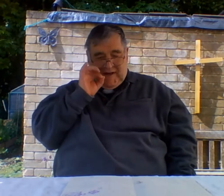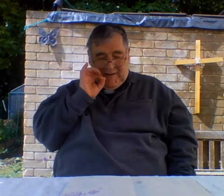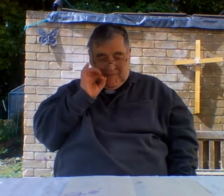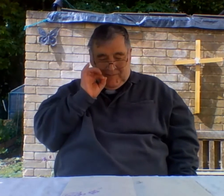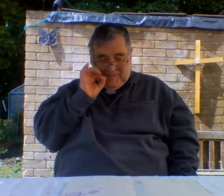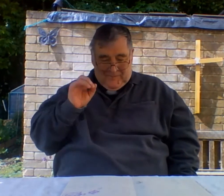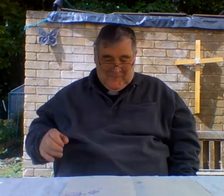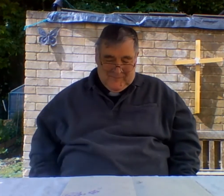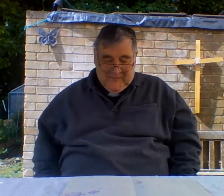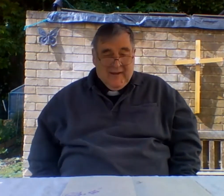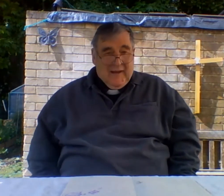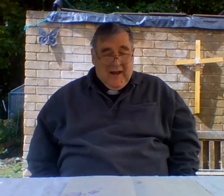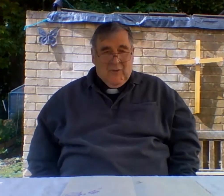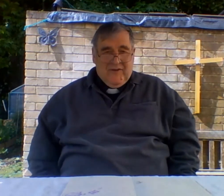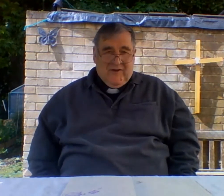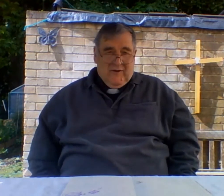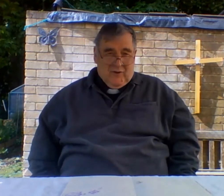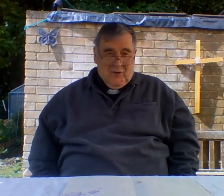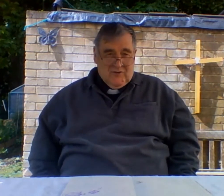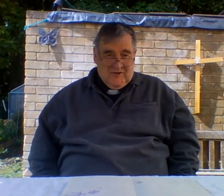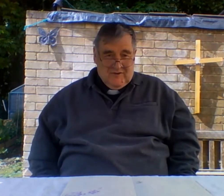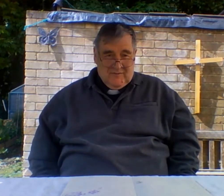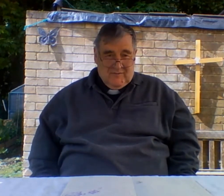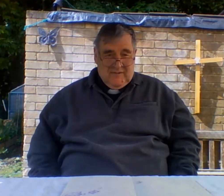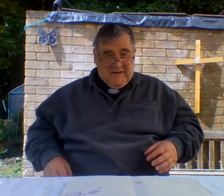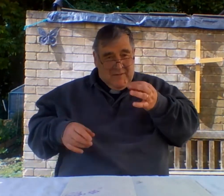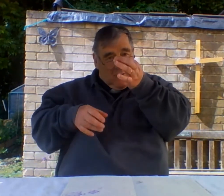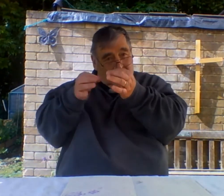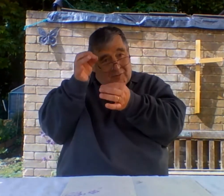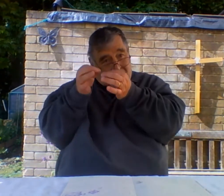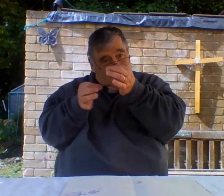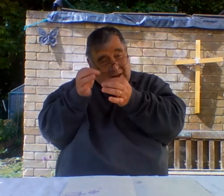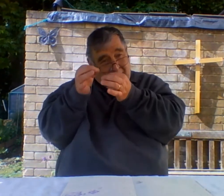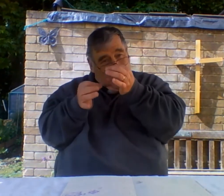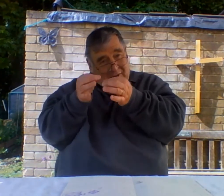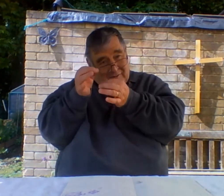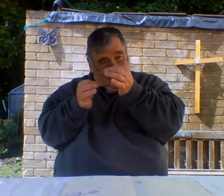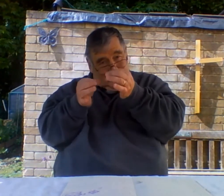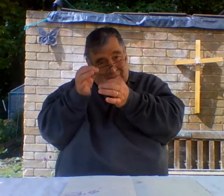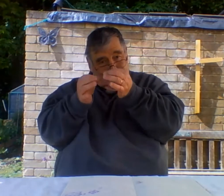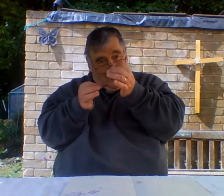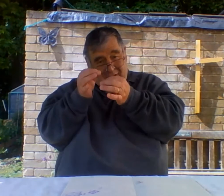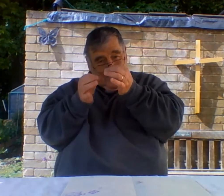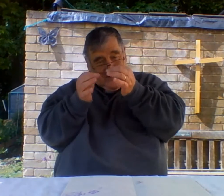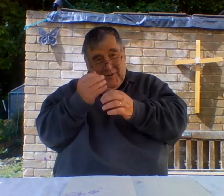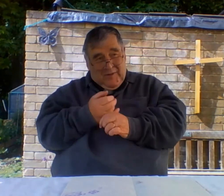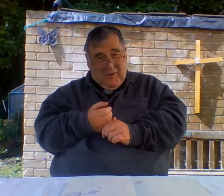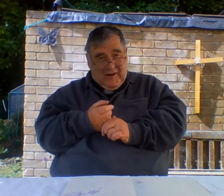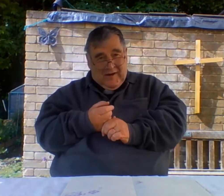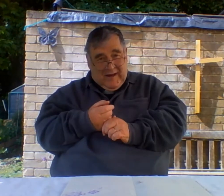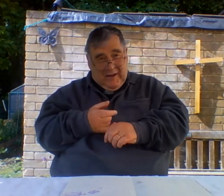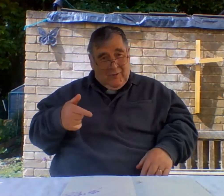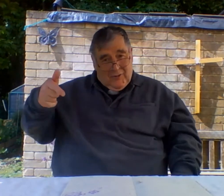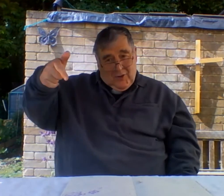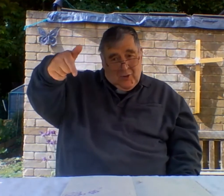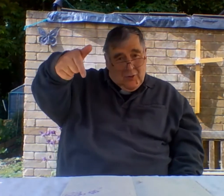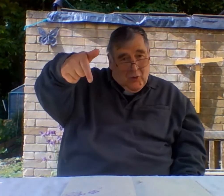and with tea of course it's milk it's like milk imagine someone milking a cow or